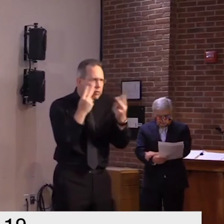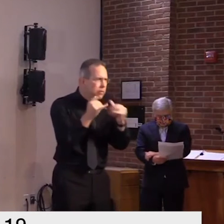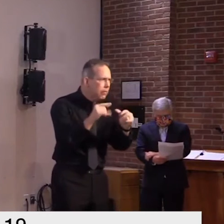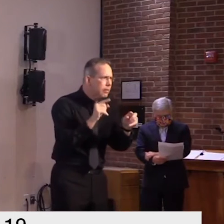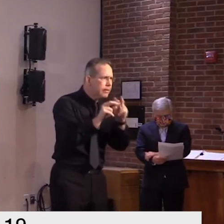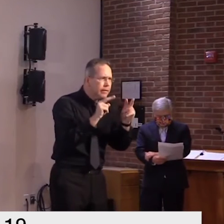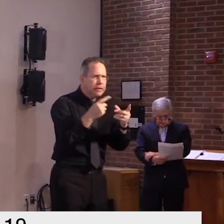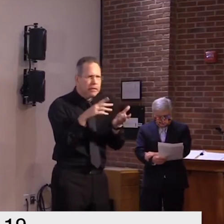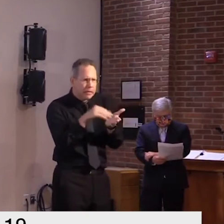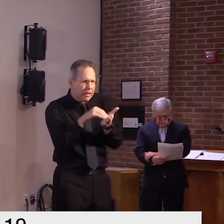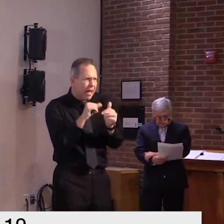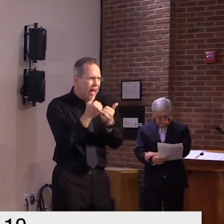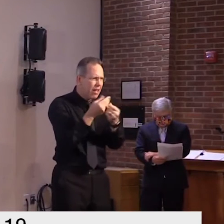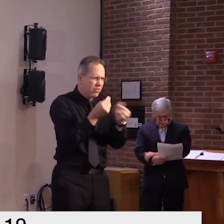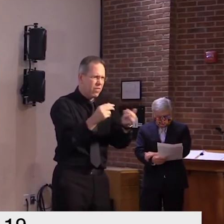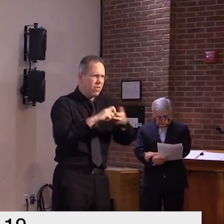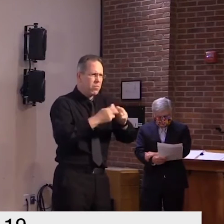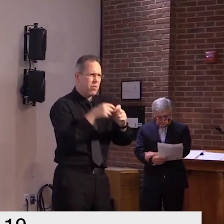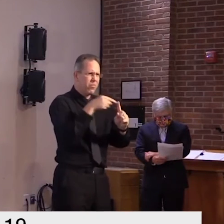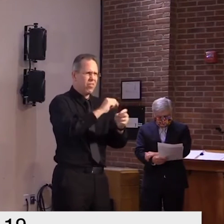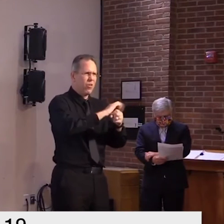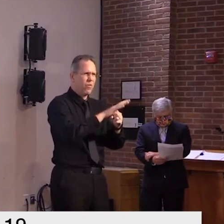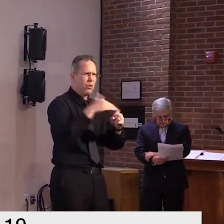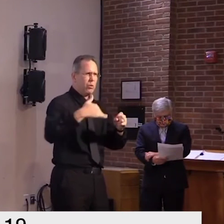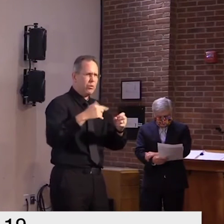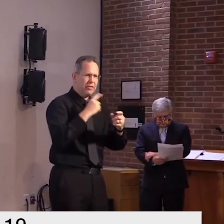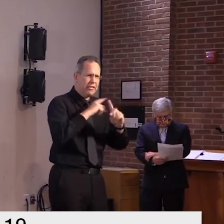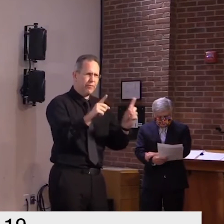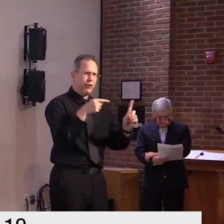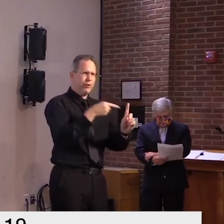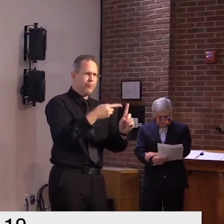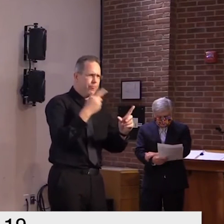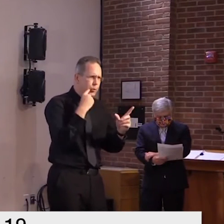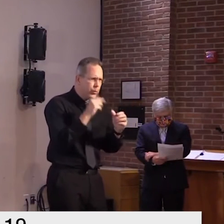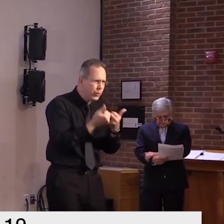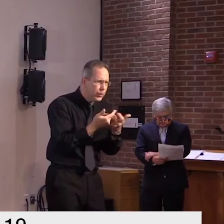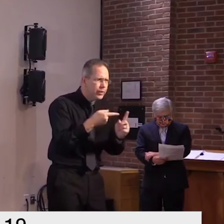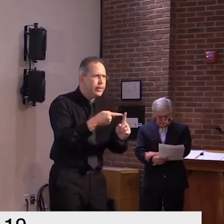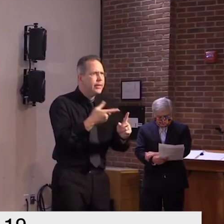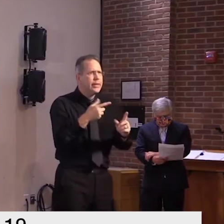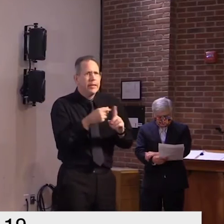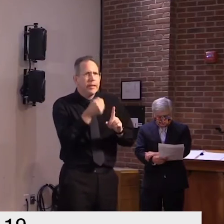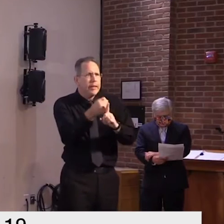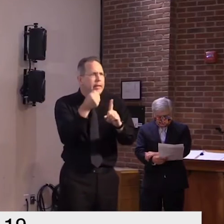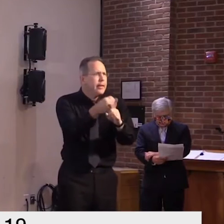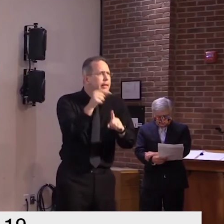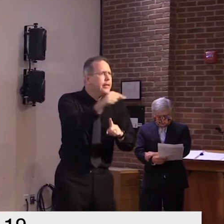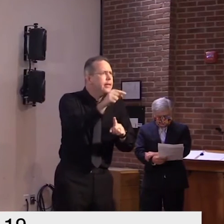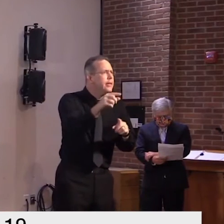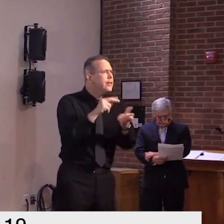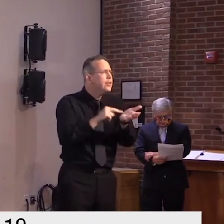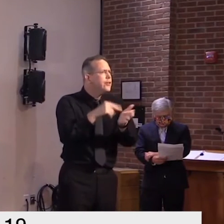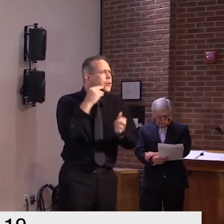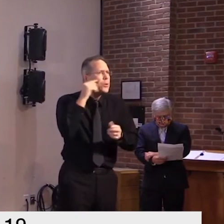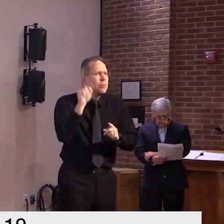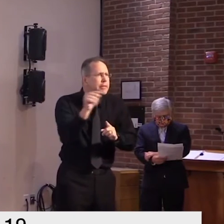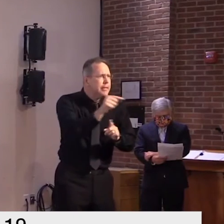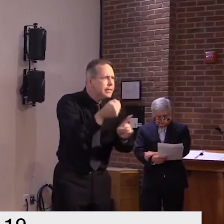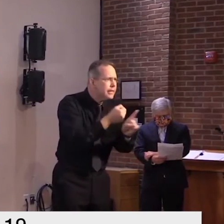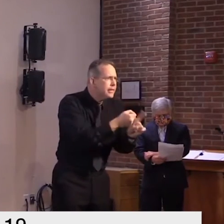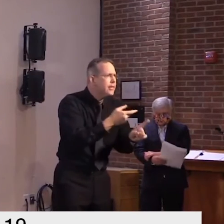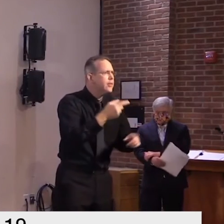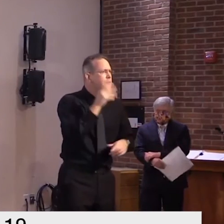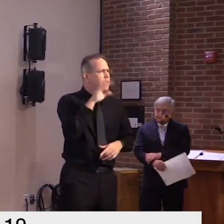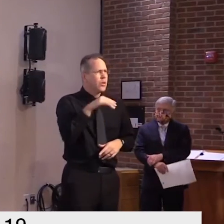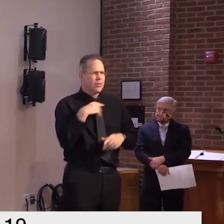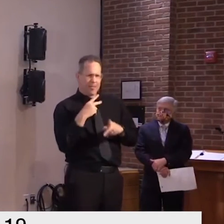at risk for the most harmful effects of this virus but we also know there are impacts the physical and mental health that come